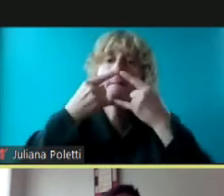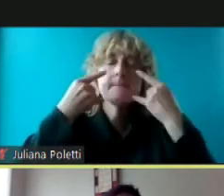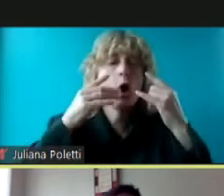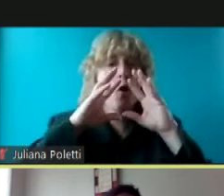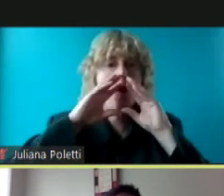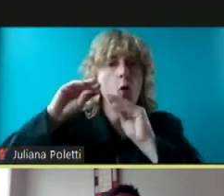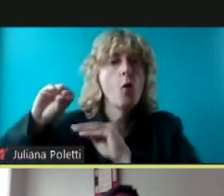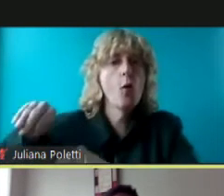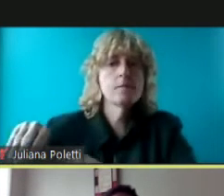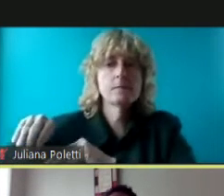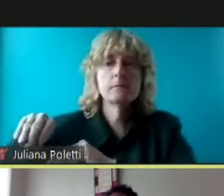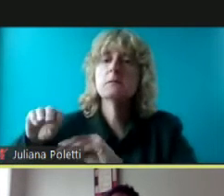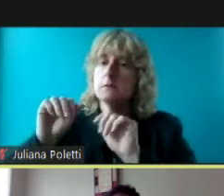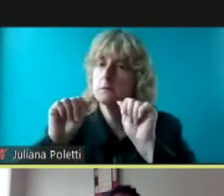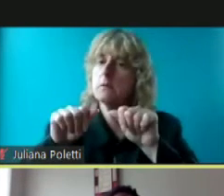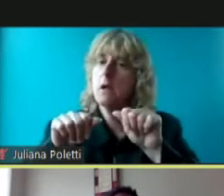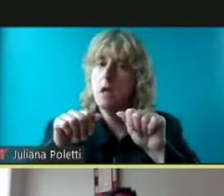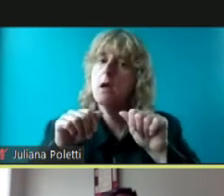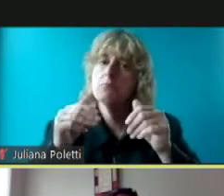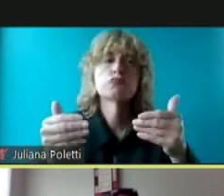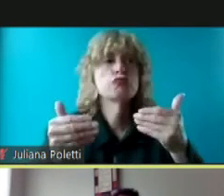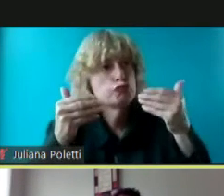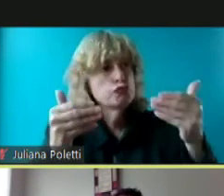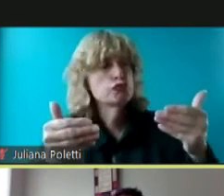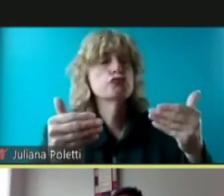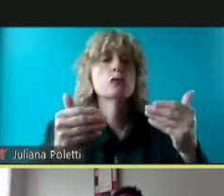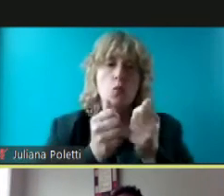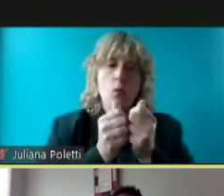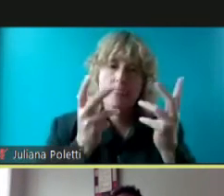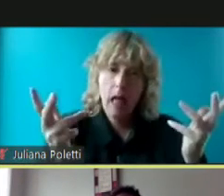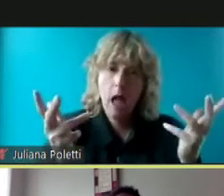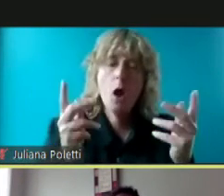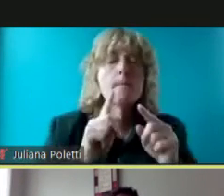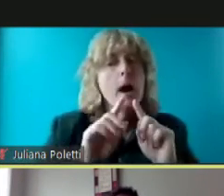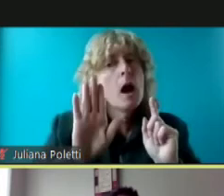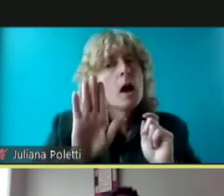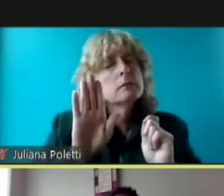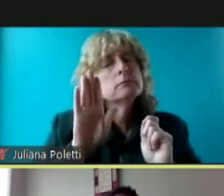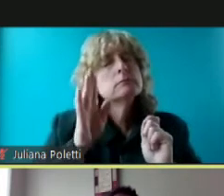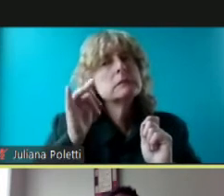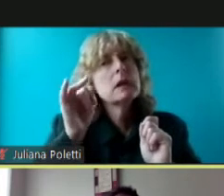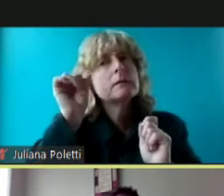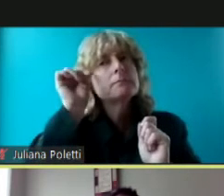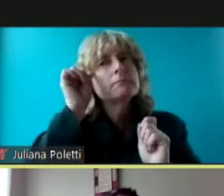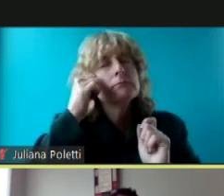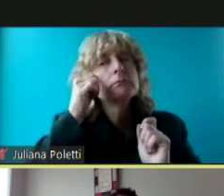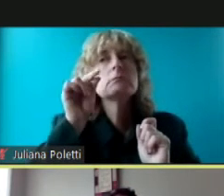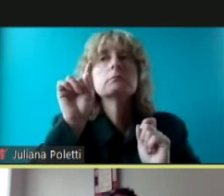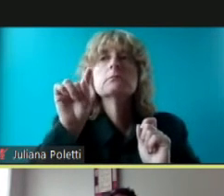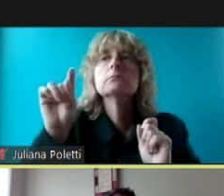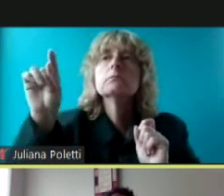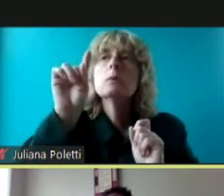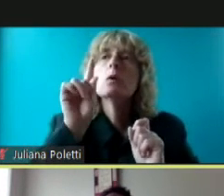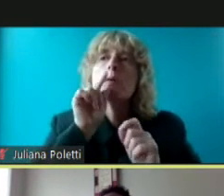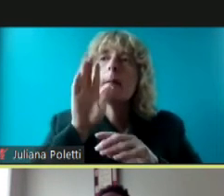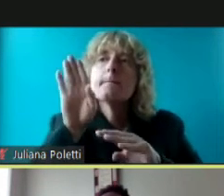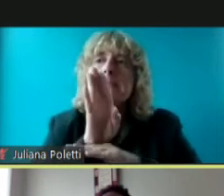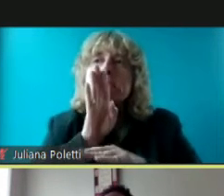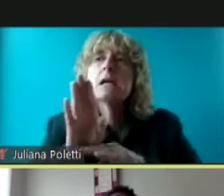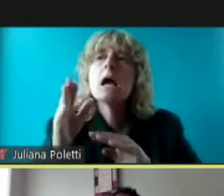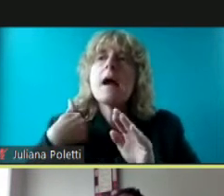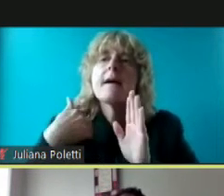um wearing your mask again be mindful of businesses regulations um